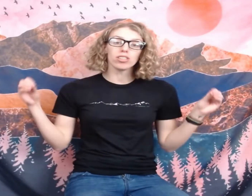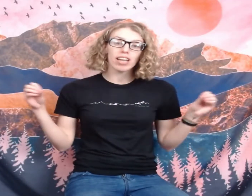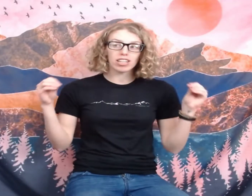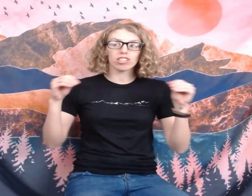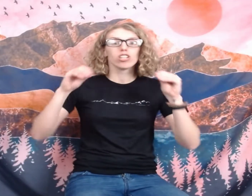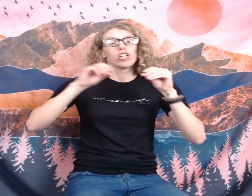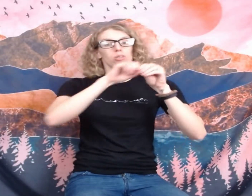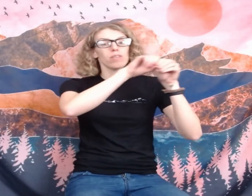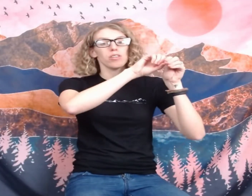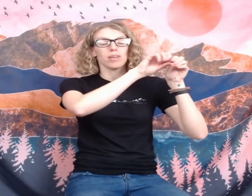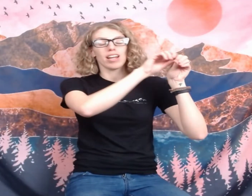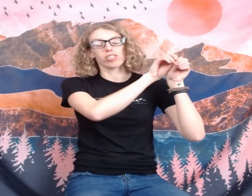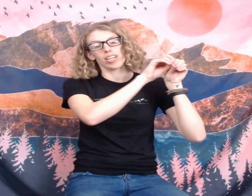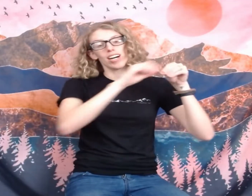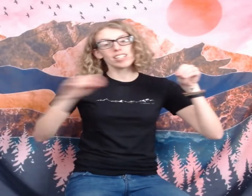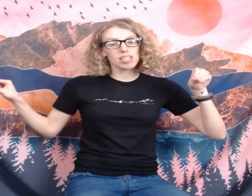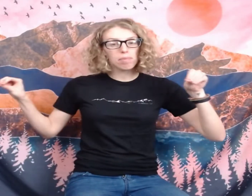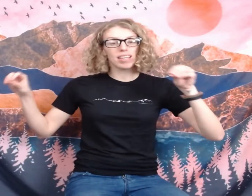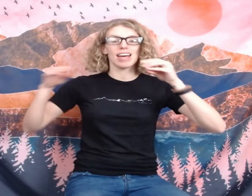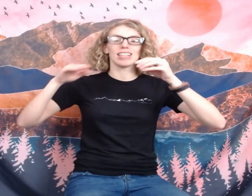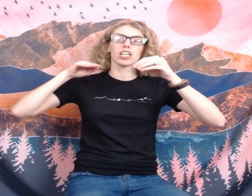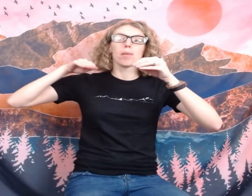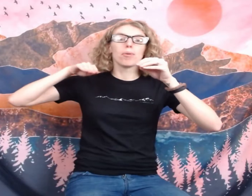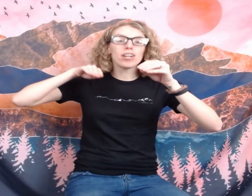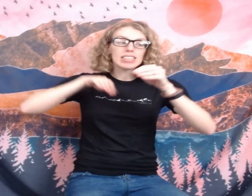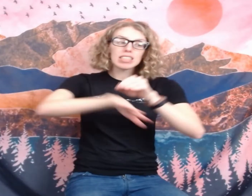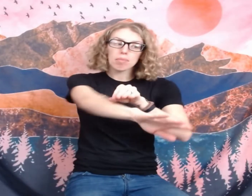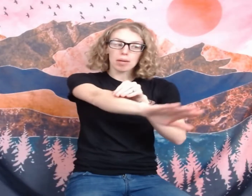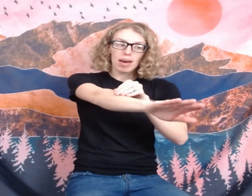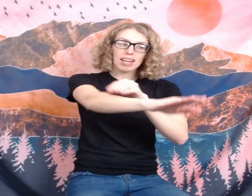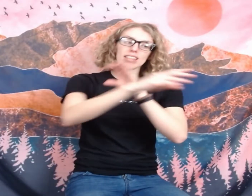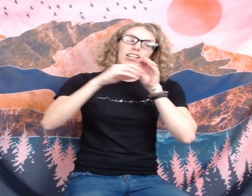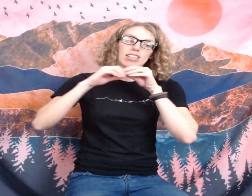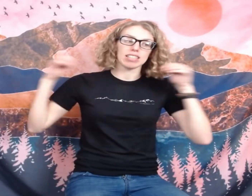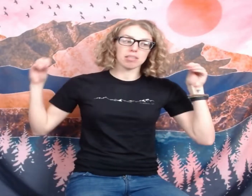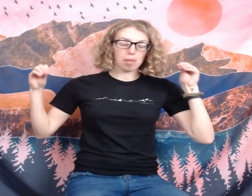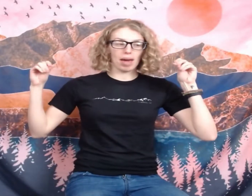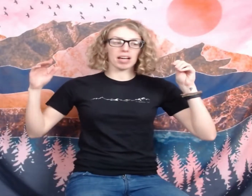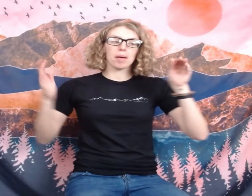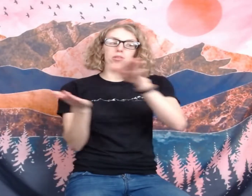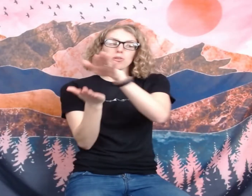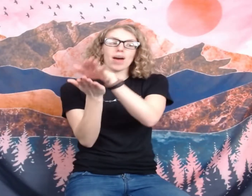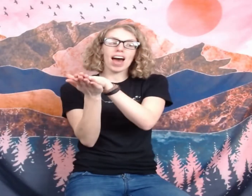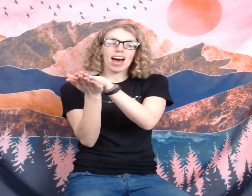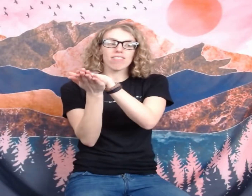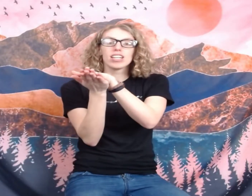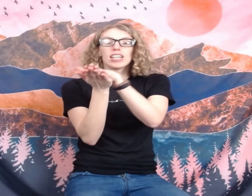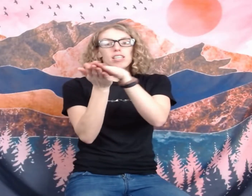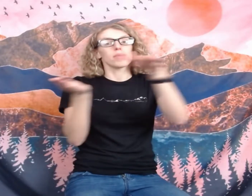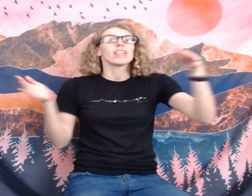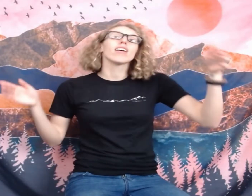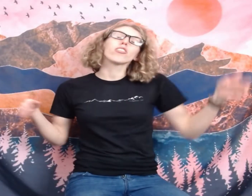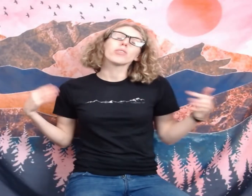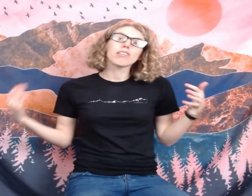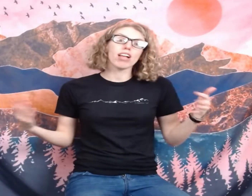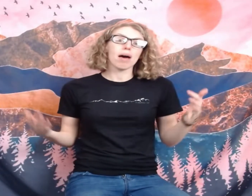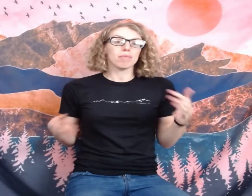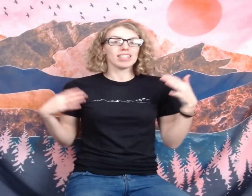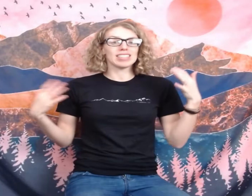layered so that you can actually unzip the end, put a sleeping pad in there, and then zip it back up so you have something not only flat but an